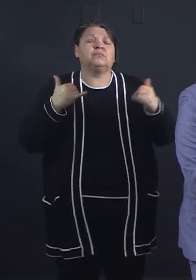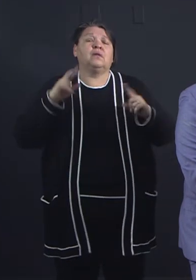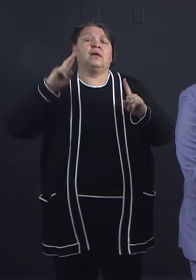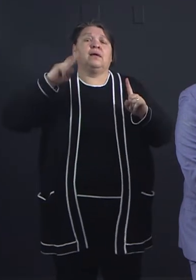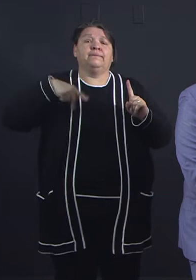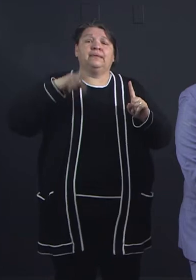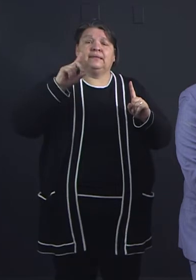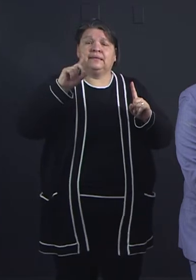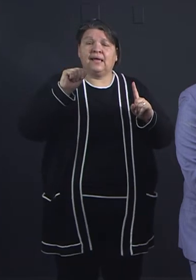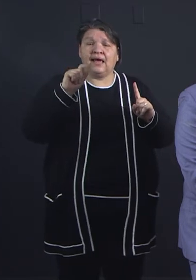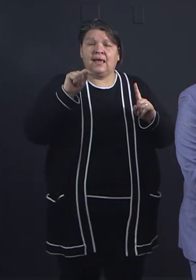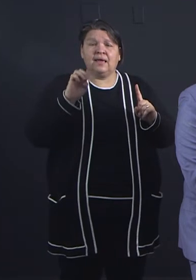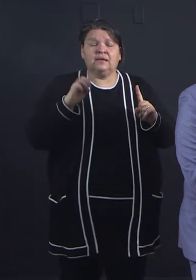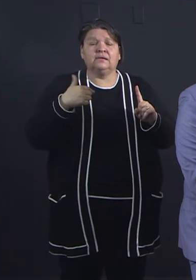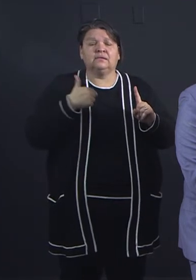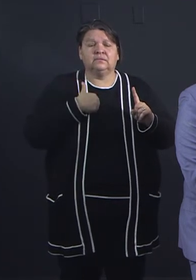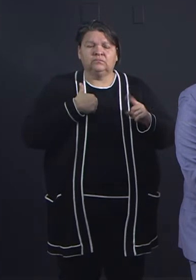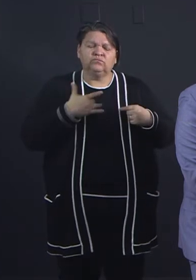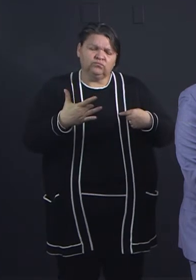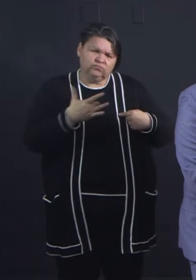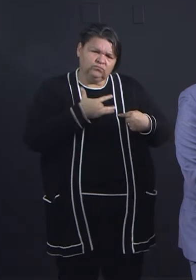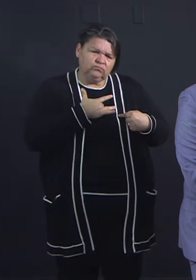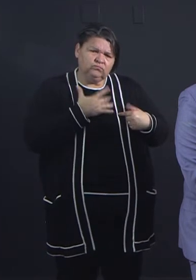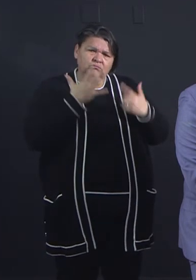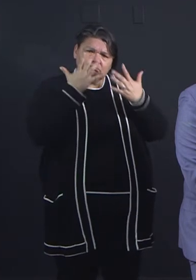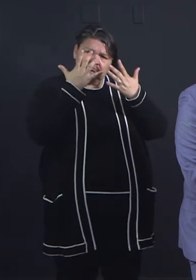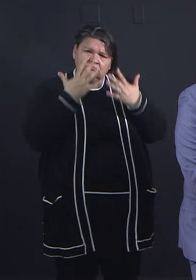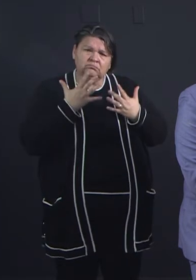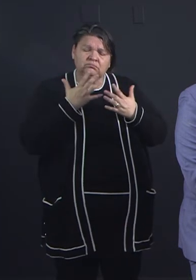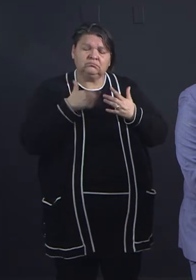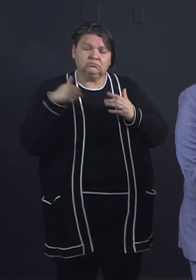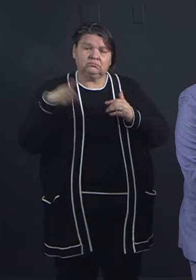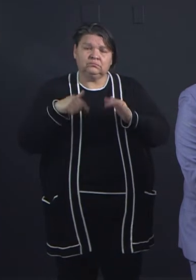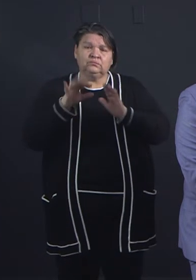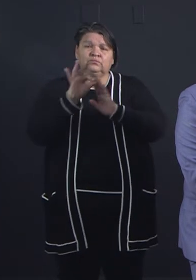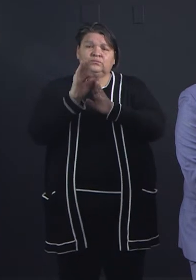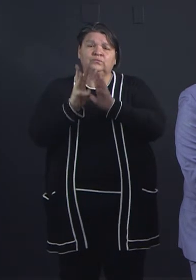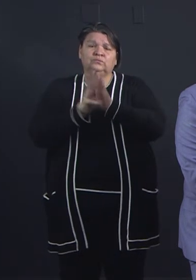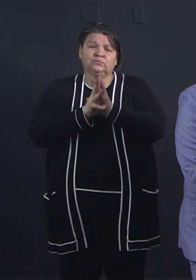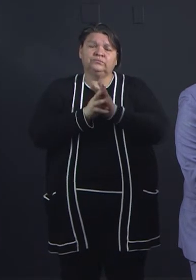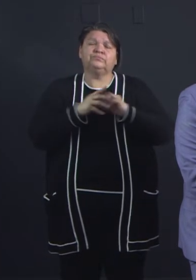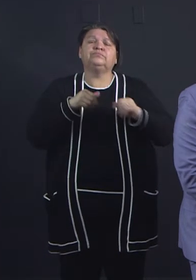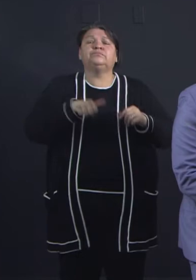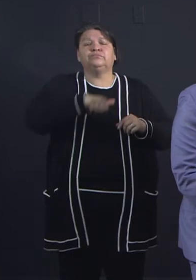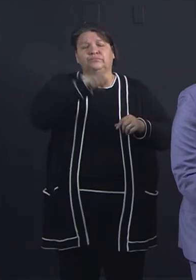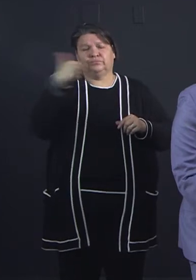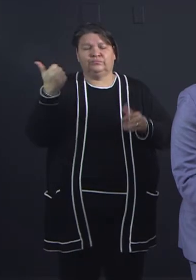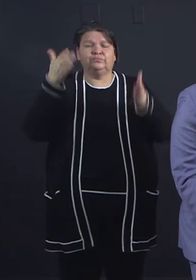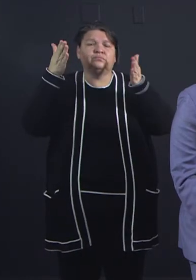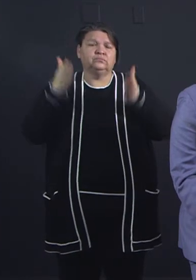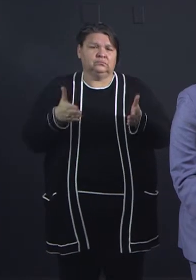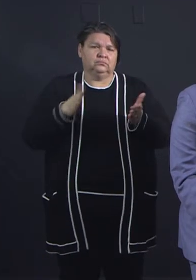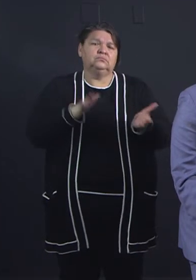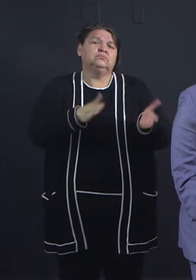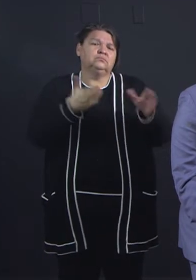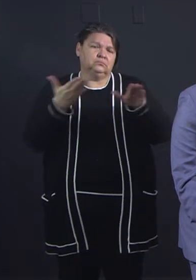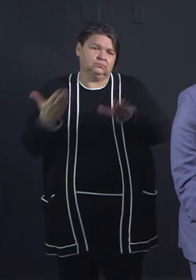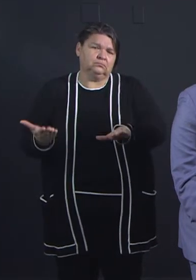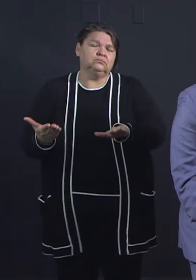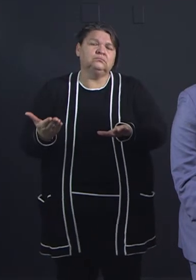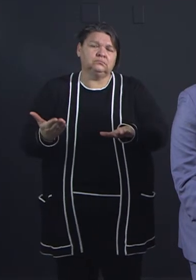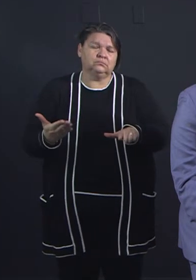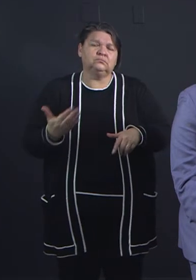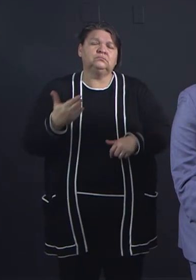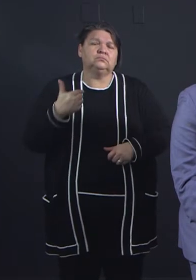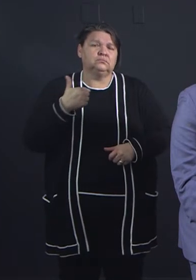Fort Worth lost another resident last night. These are really tough times for us, and to have to announce those deaths is